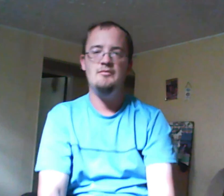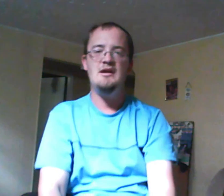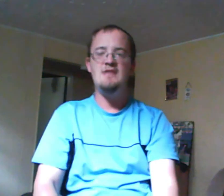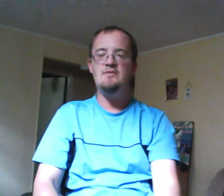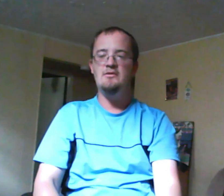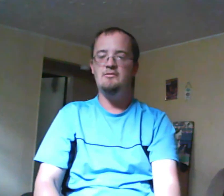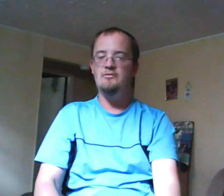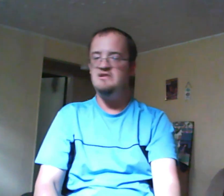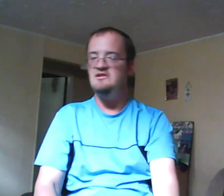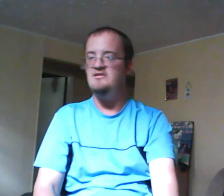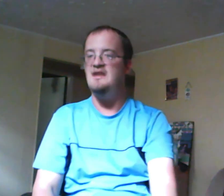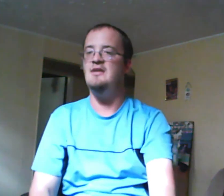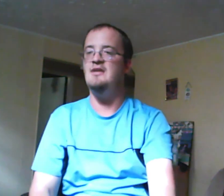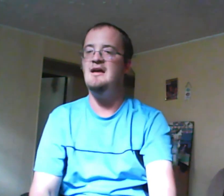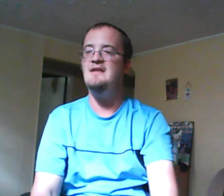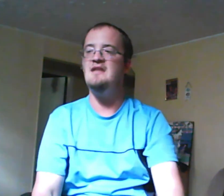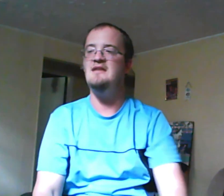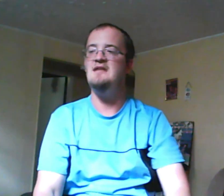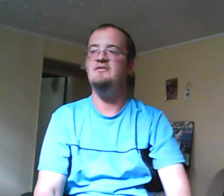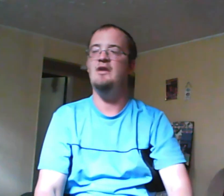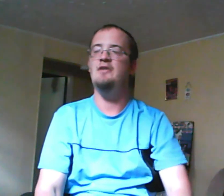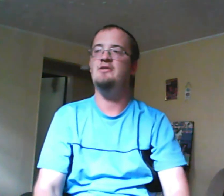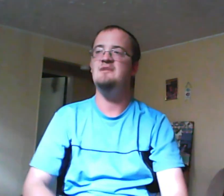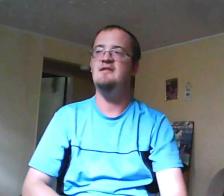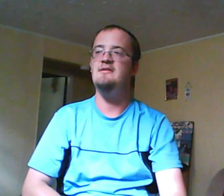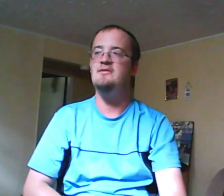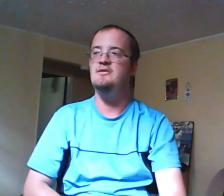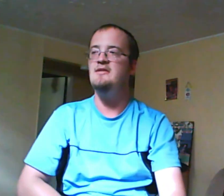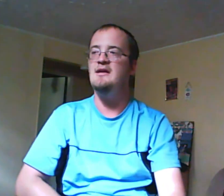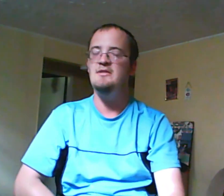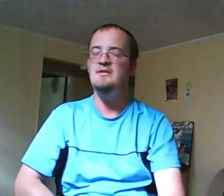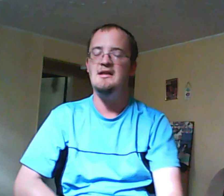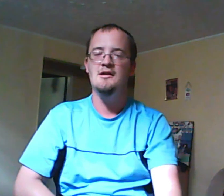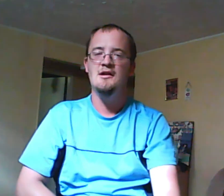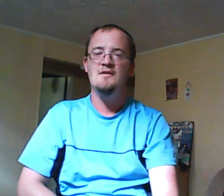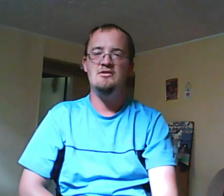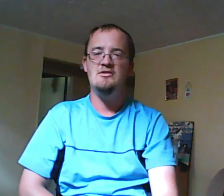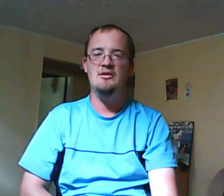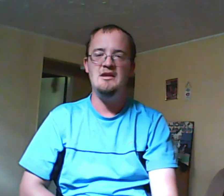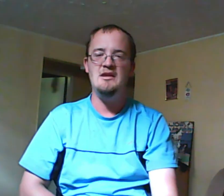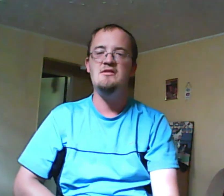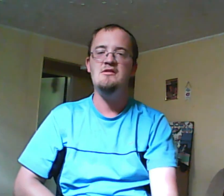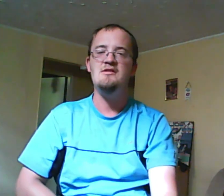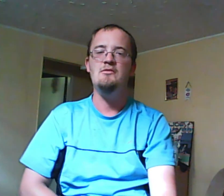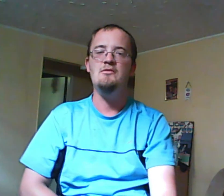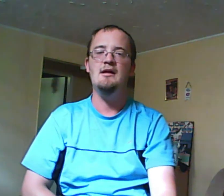watching this diatripe and that's the end of all the graduating classes of Degrassi I hope you like this little mini series if you will there'll be